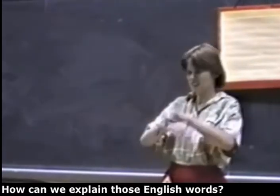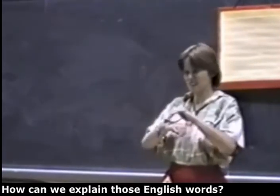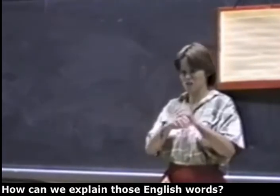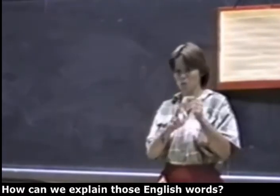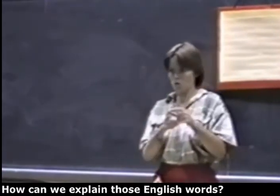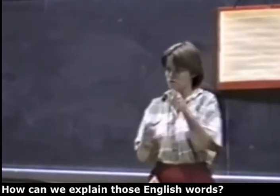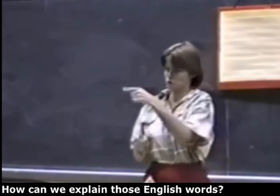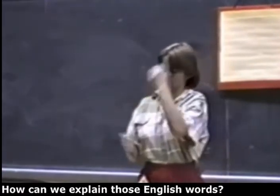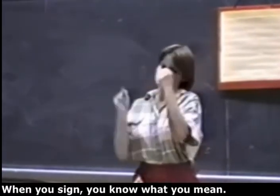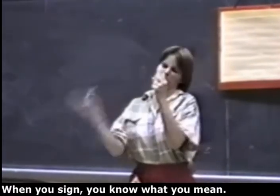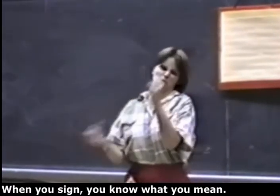herself and